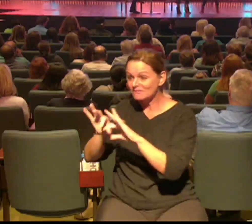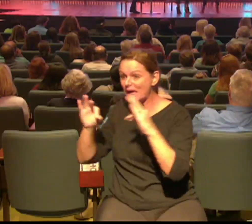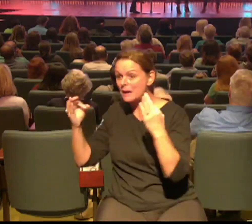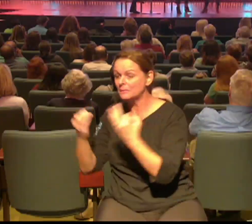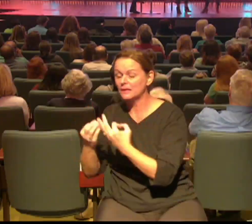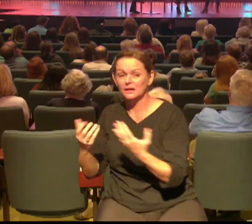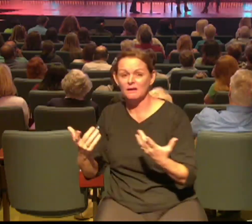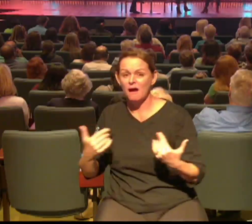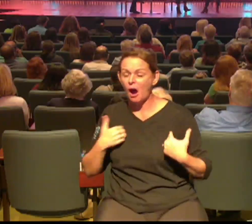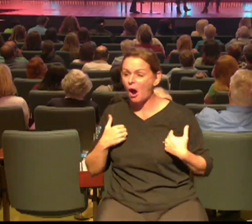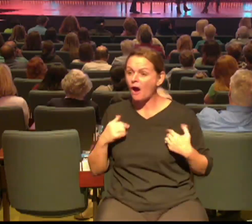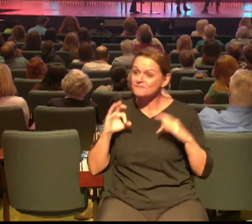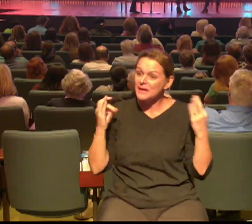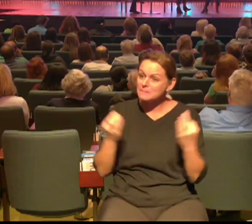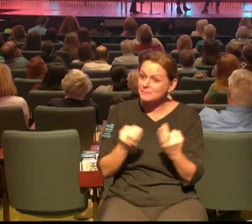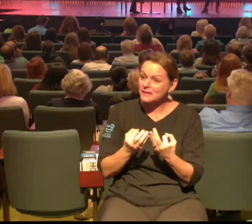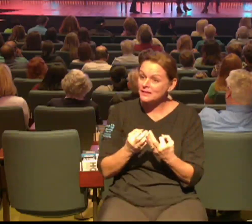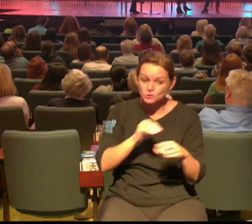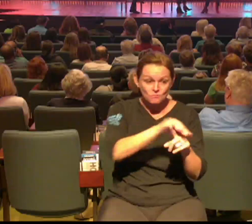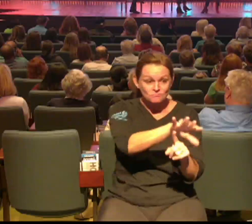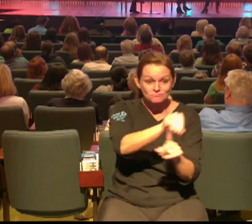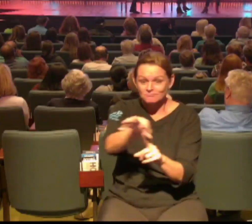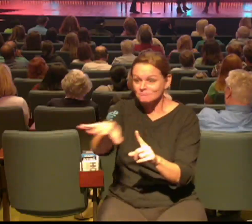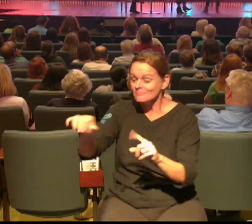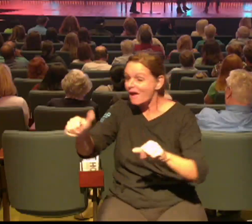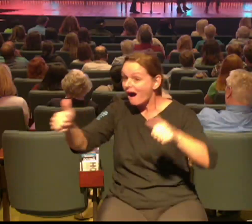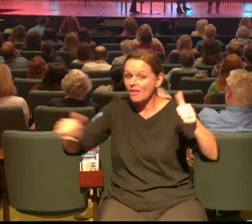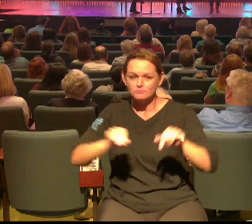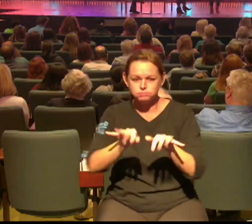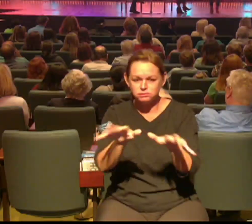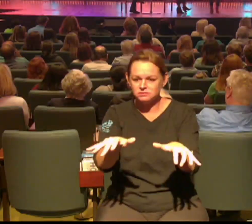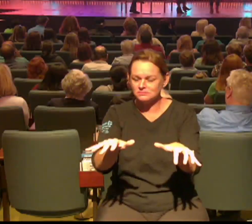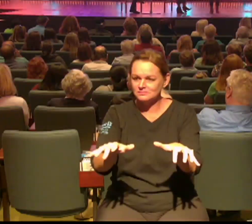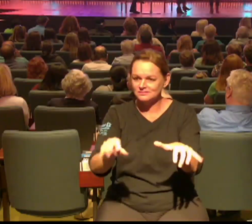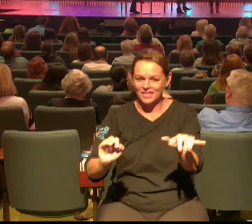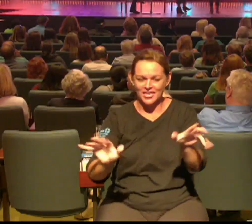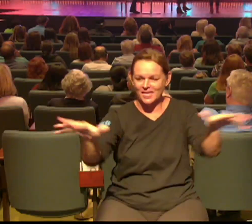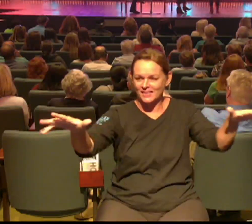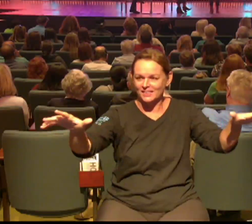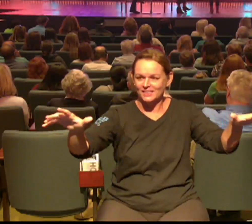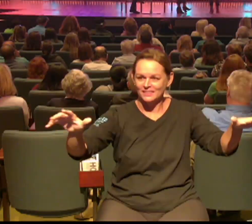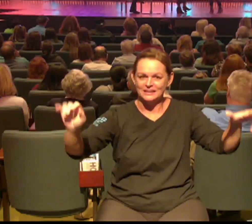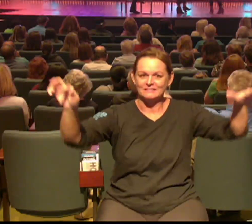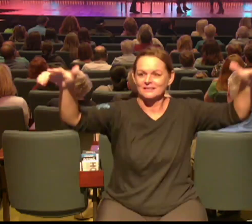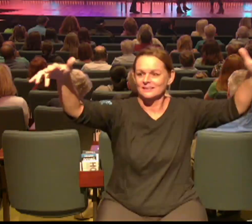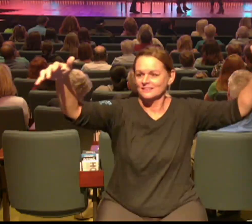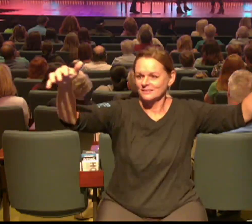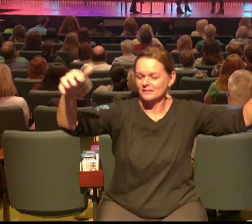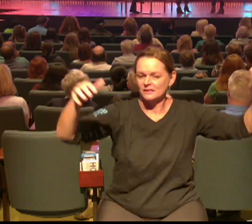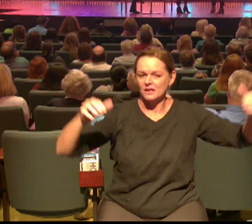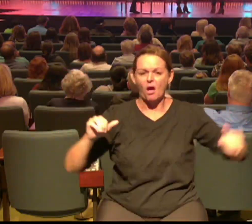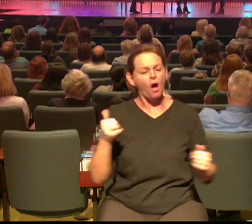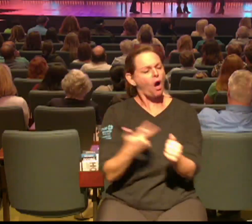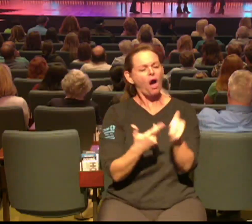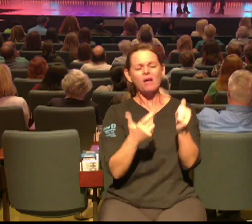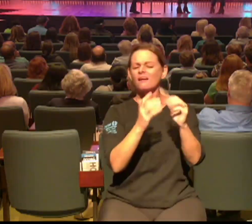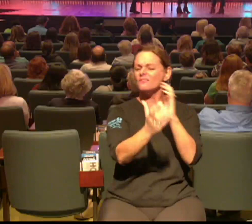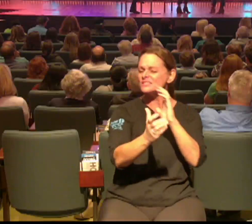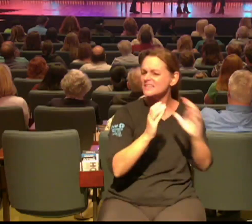family to impact our extended families every conversation we have with people every prayer we do for those